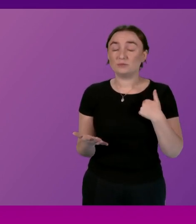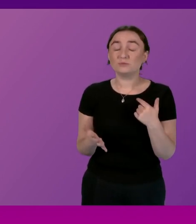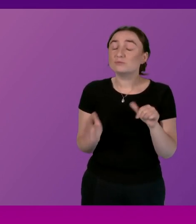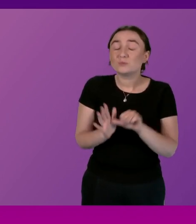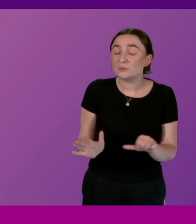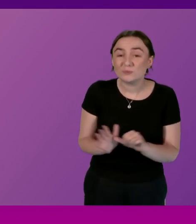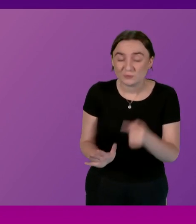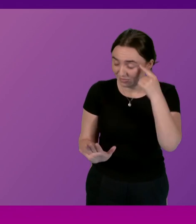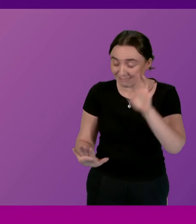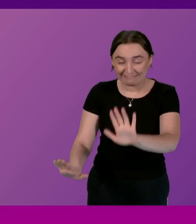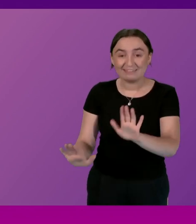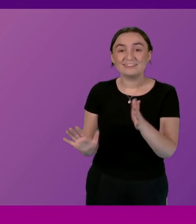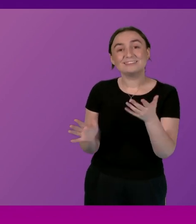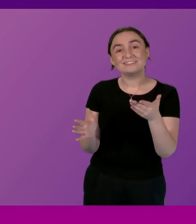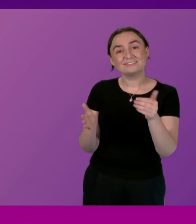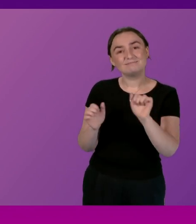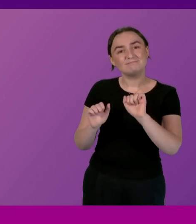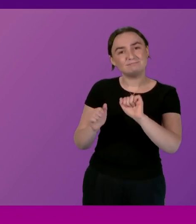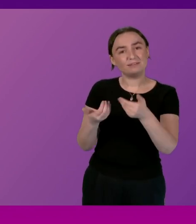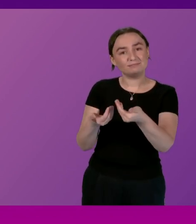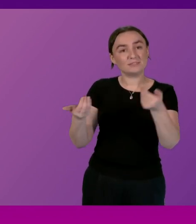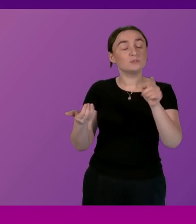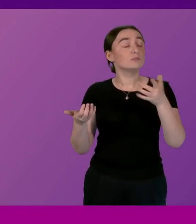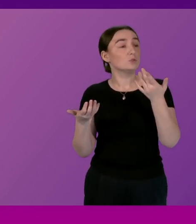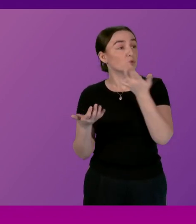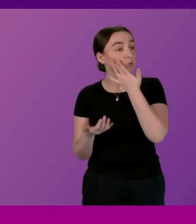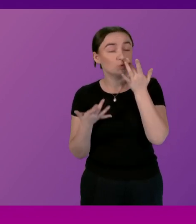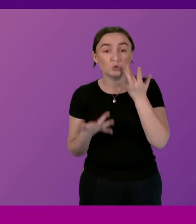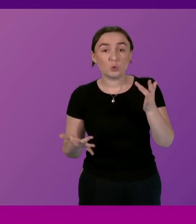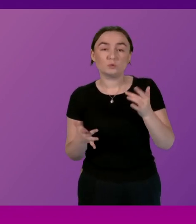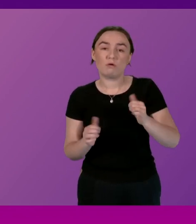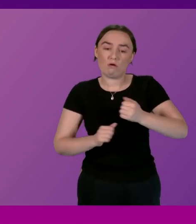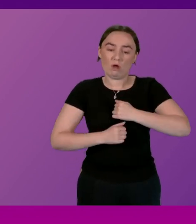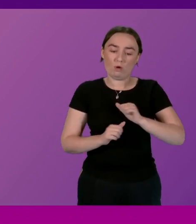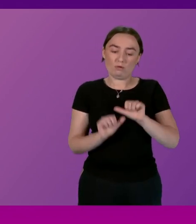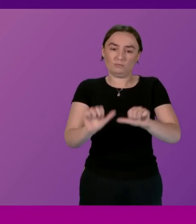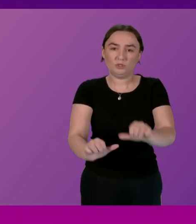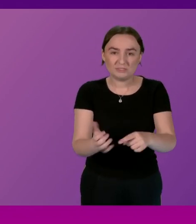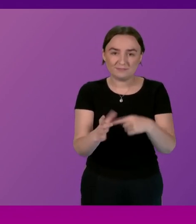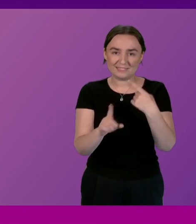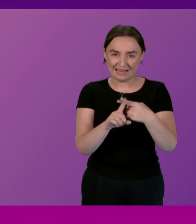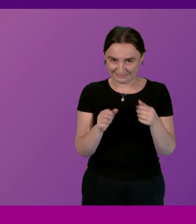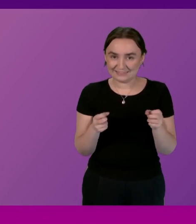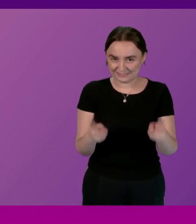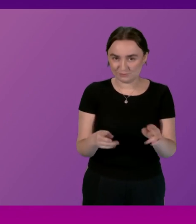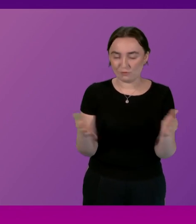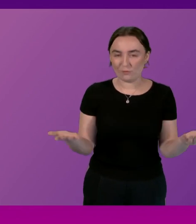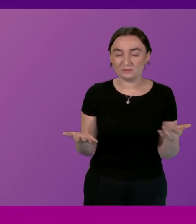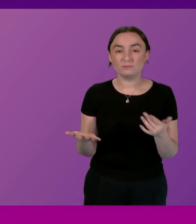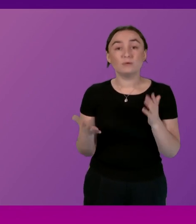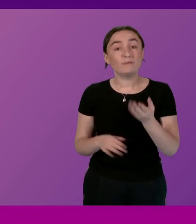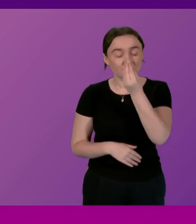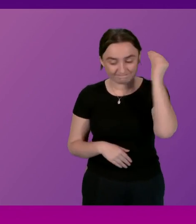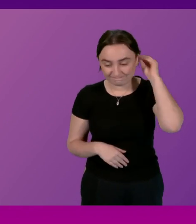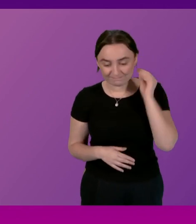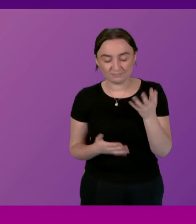because it certainly demonstrates our progressive taxation system but we have to be mindful because of course if it gets to a certain point there could